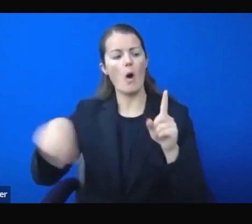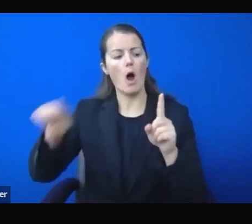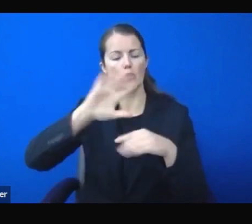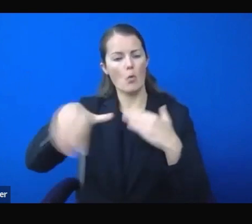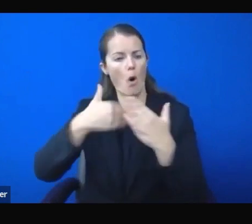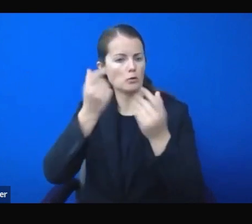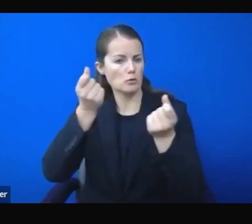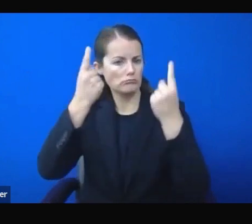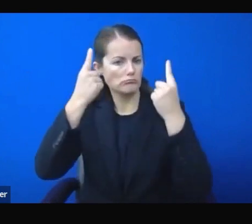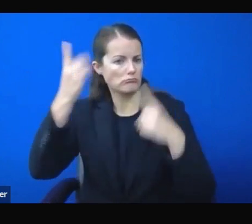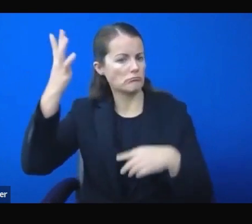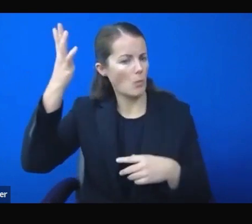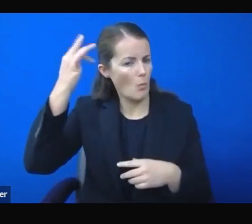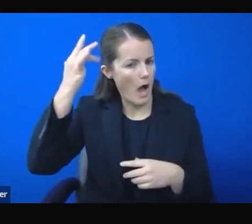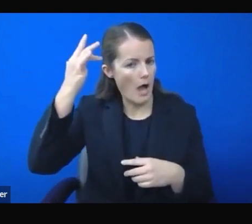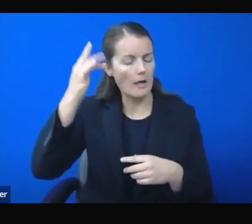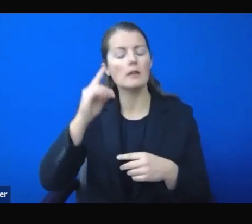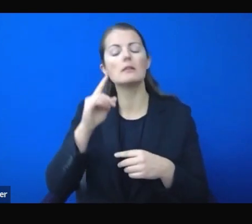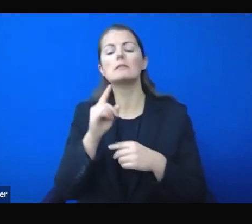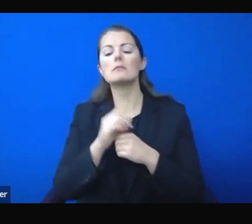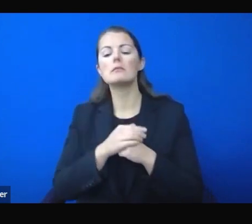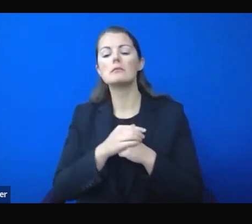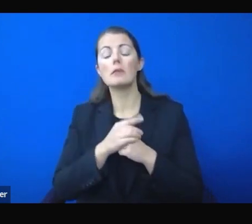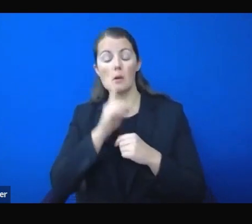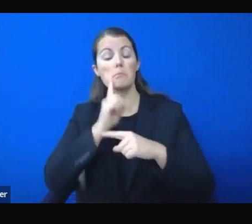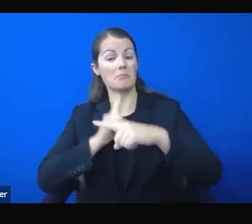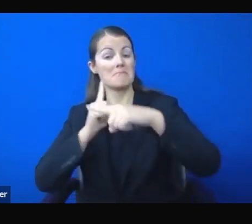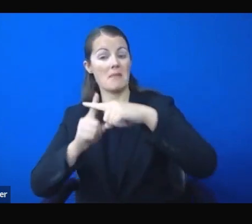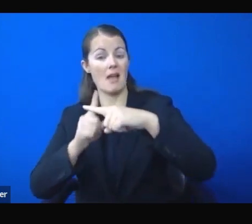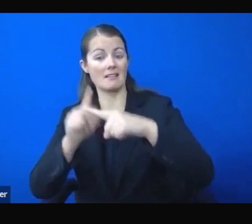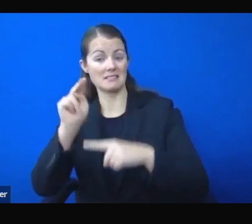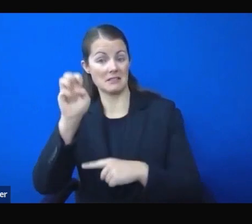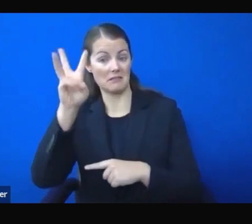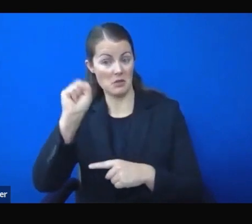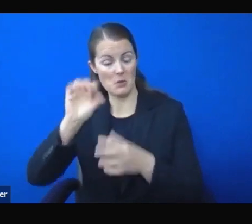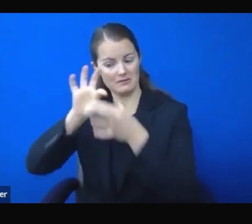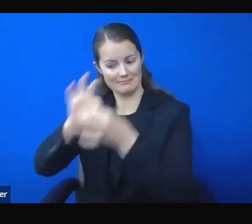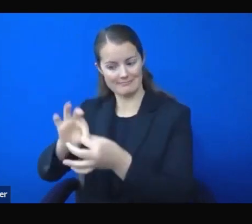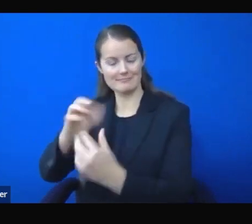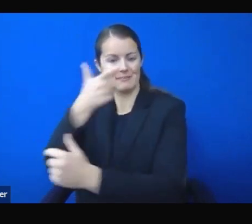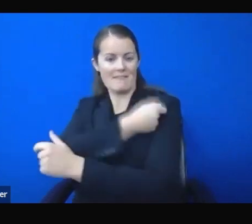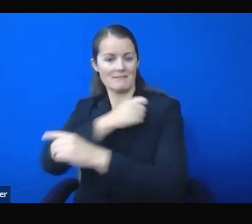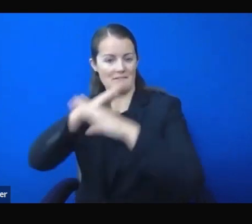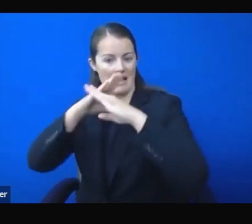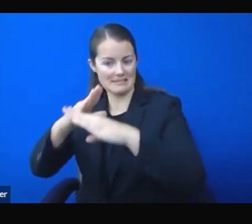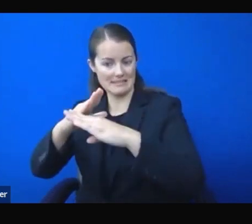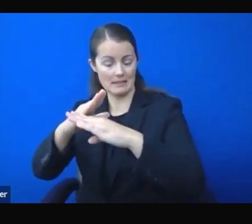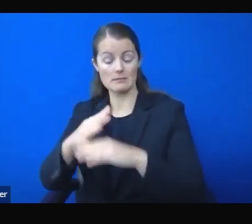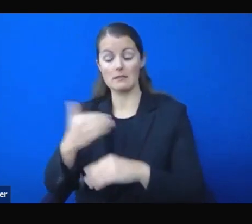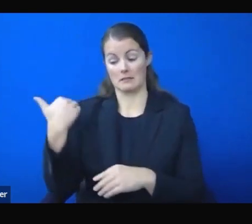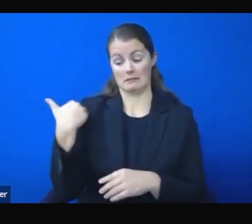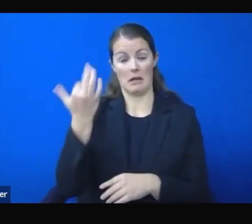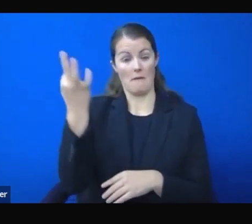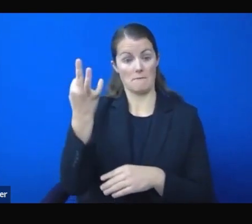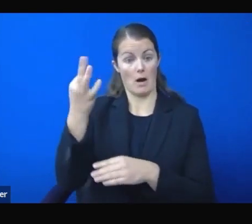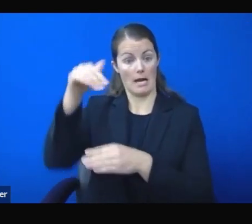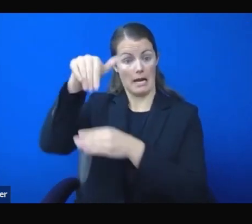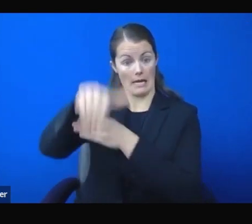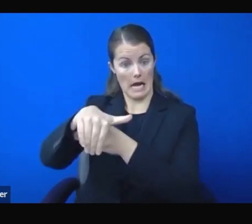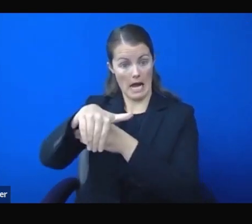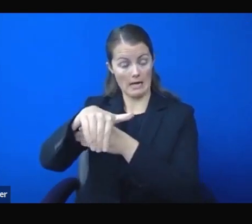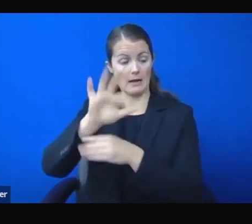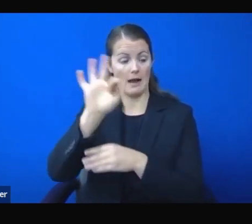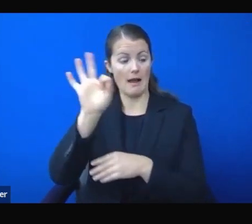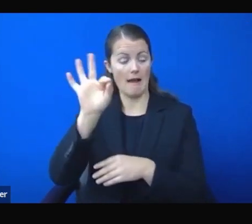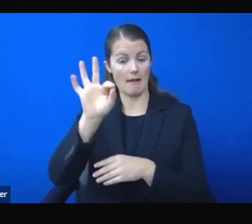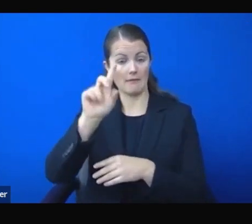highlighting some encouraging news on the vaccine front. On Friday night, the FDA granted emergency use authorization